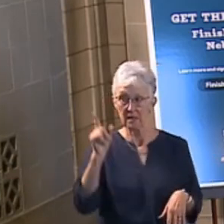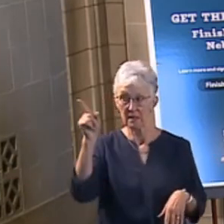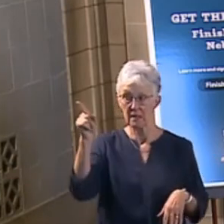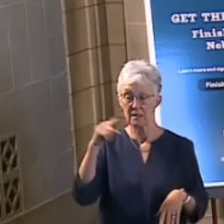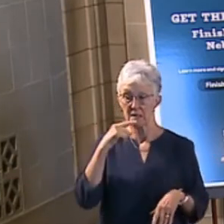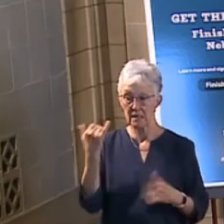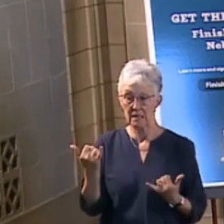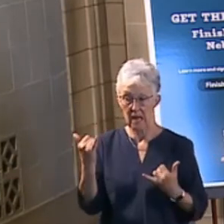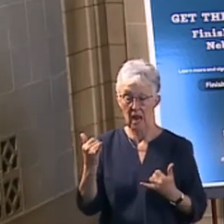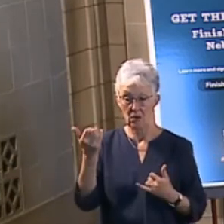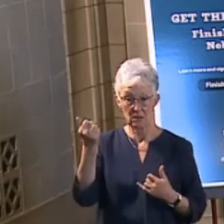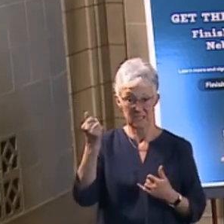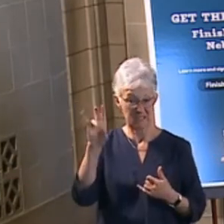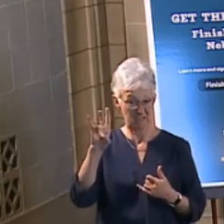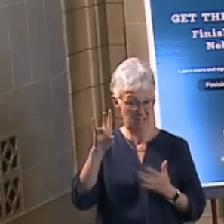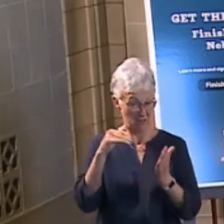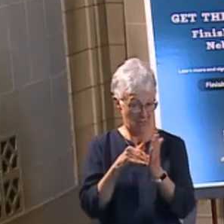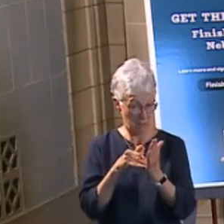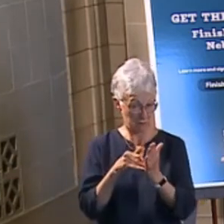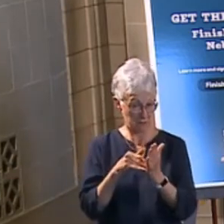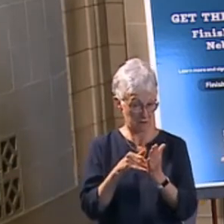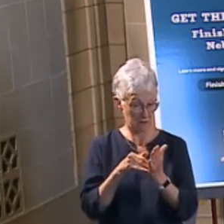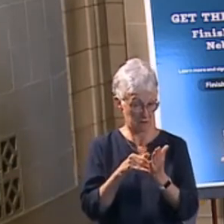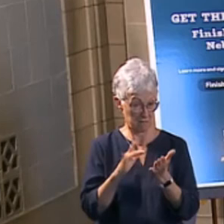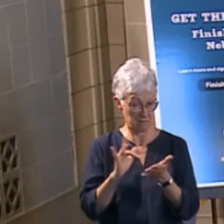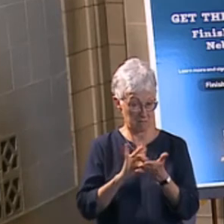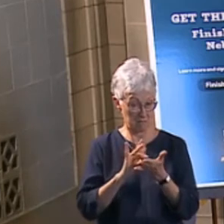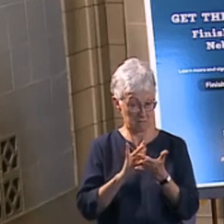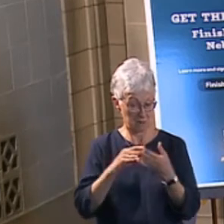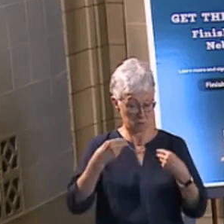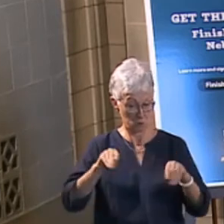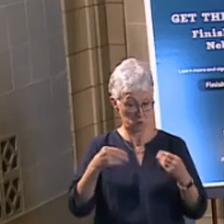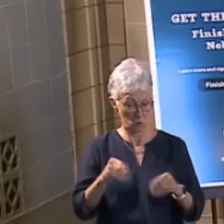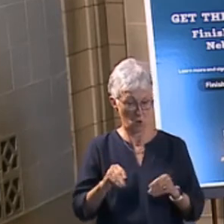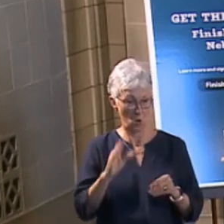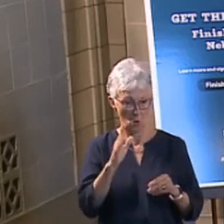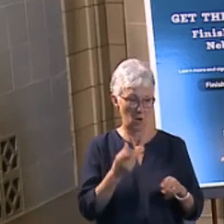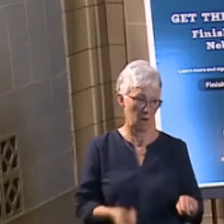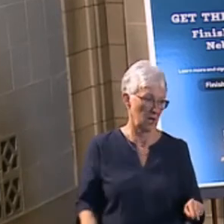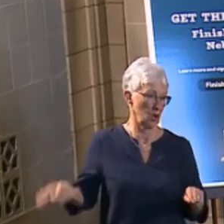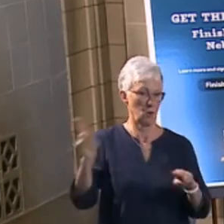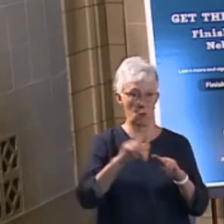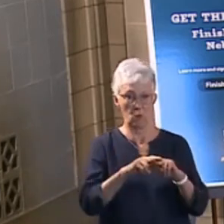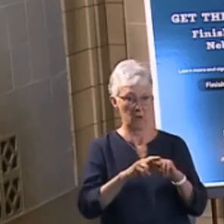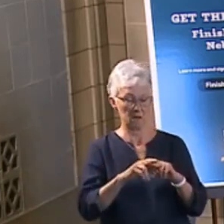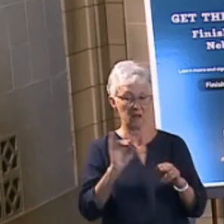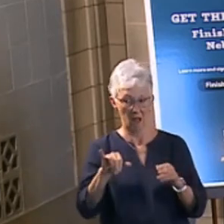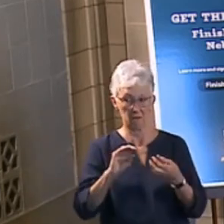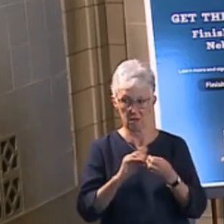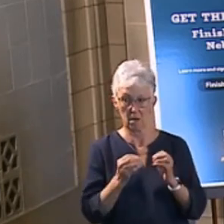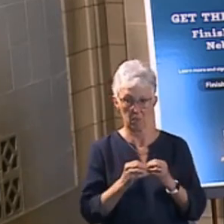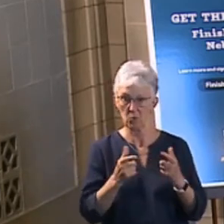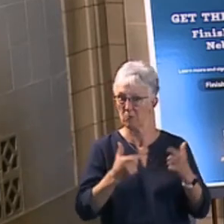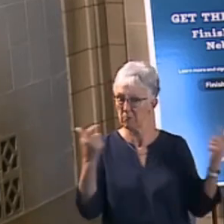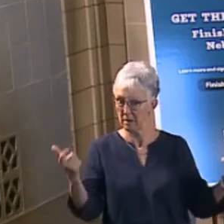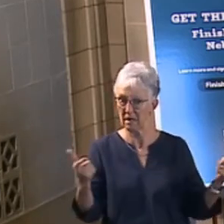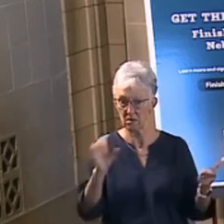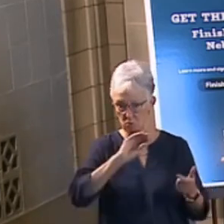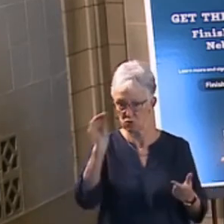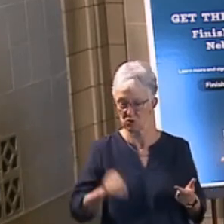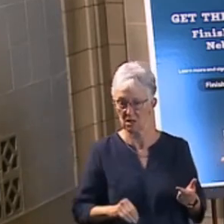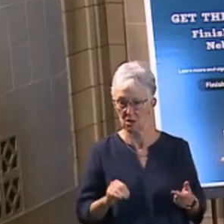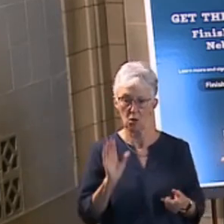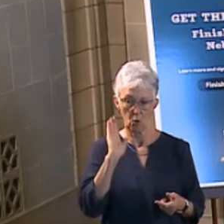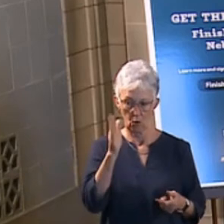,000 pharmacies nationwide to about 40,000 pharmacies nationwide, and that they will be distributing 5